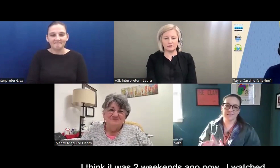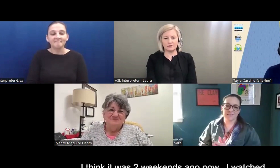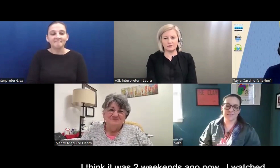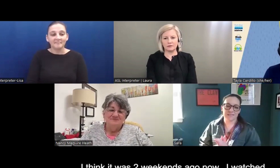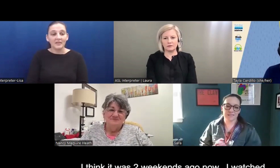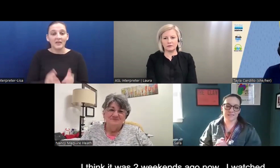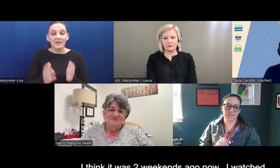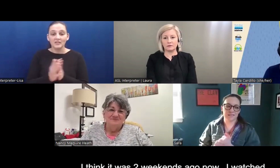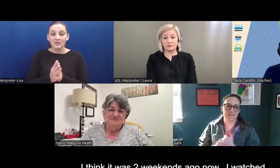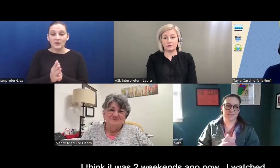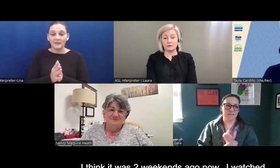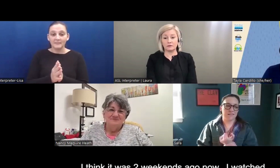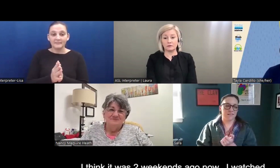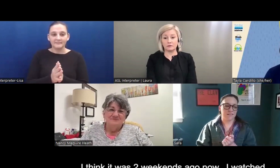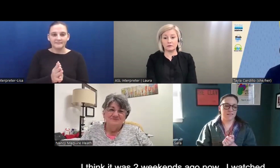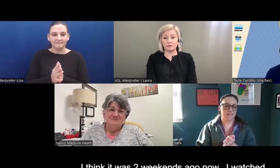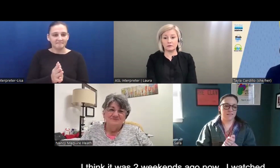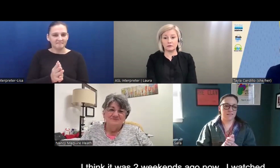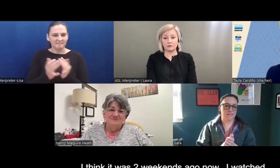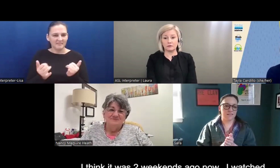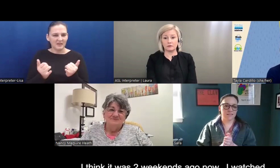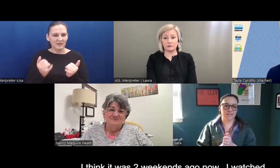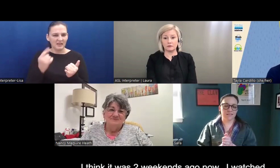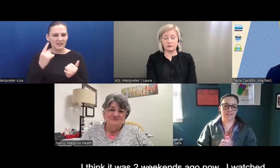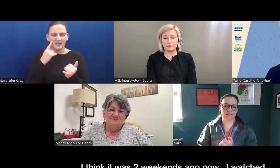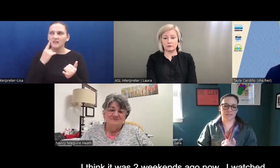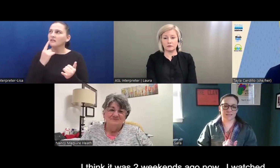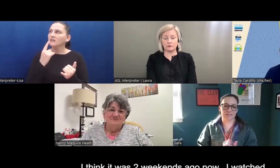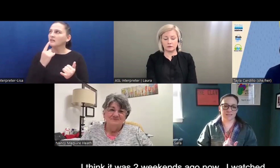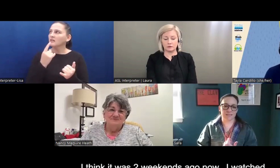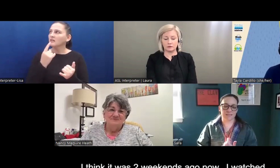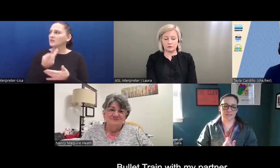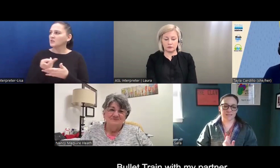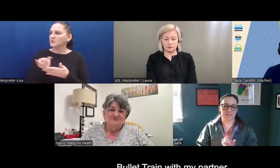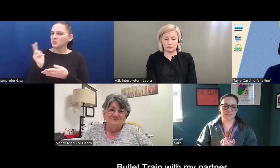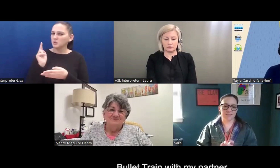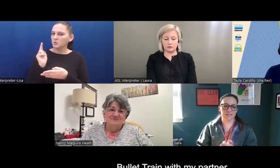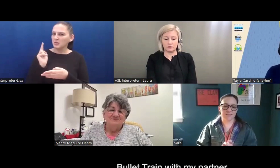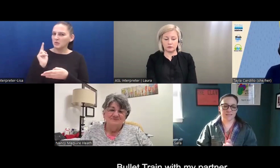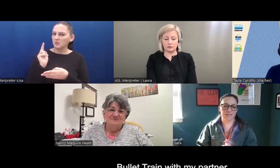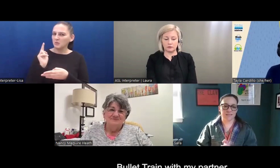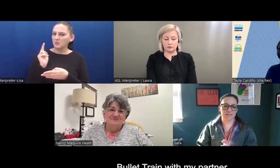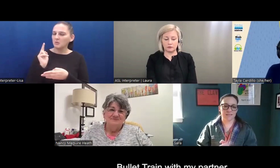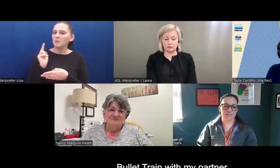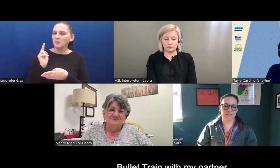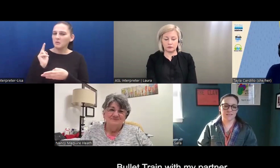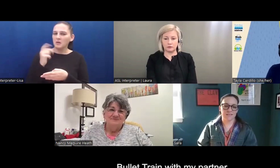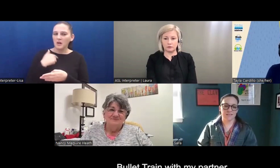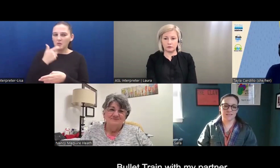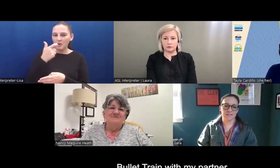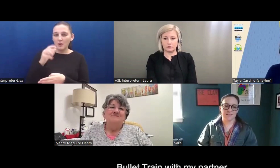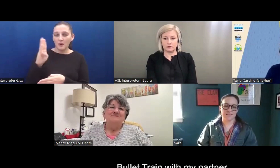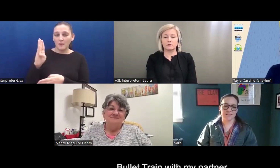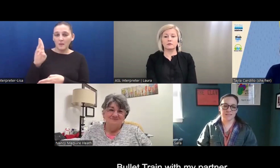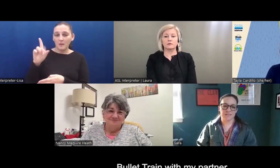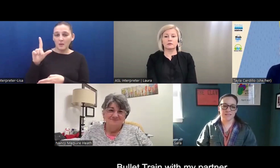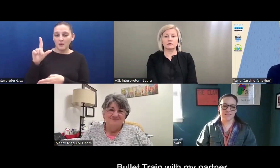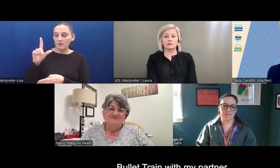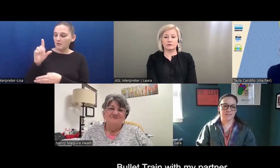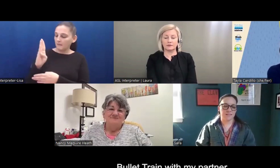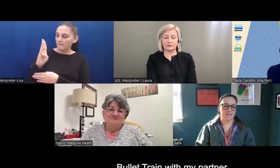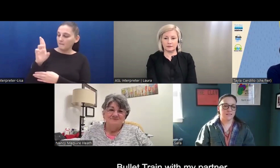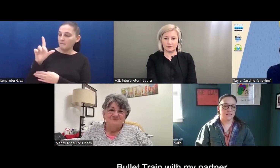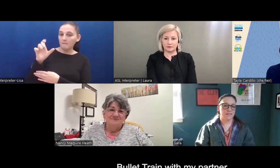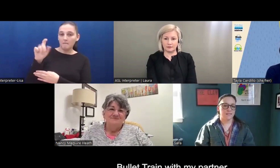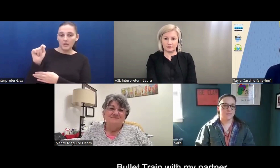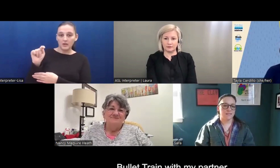So now I think it was like two weekends ago, I watched Bullet Train with with